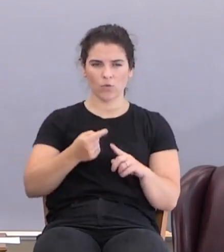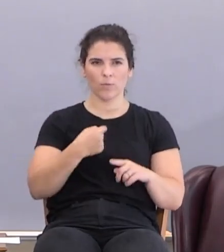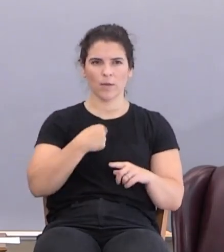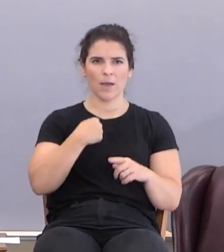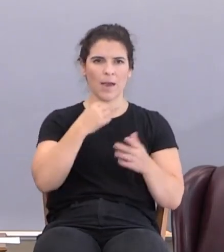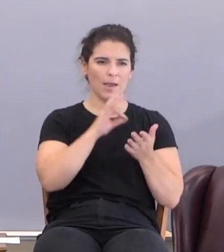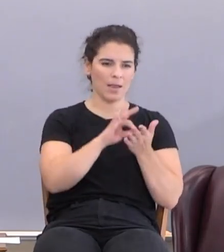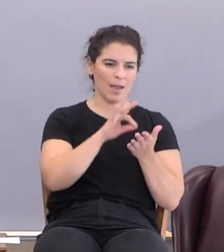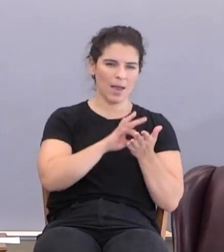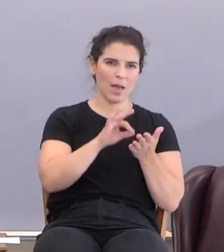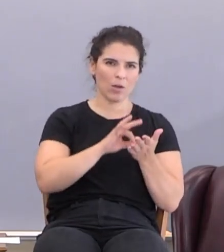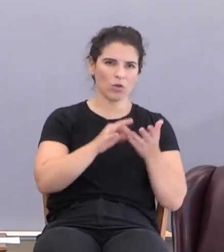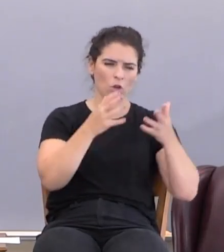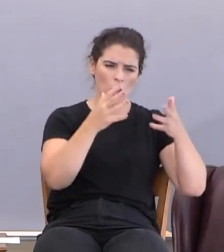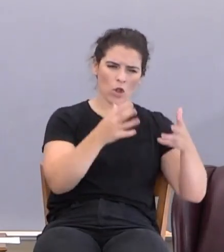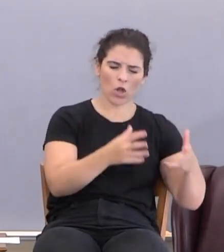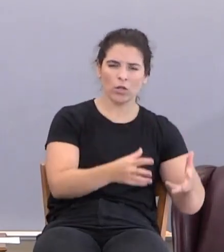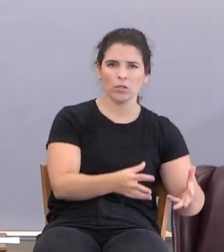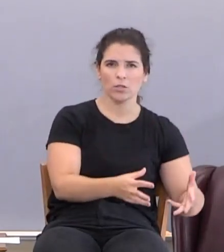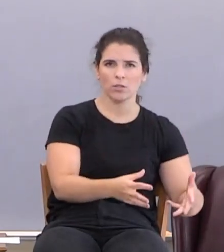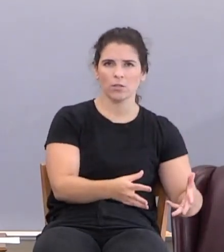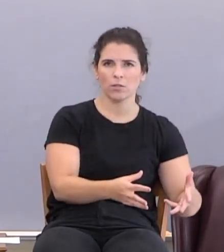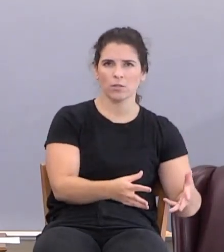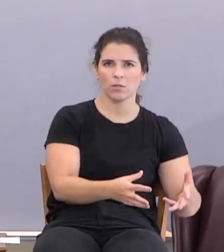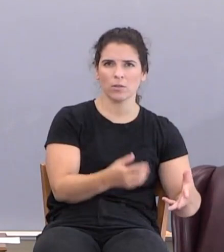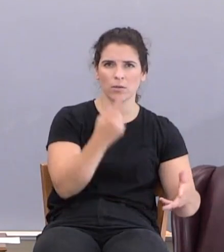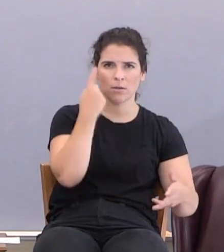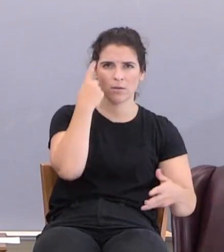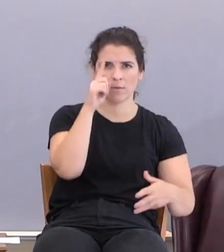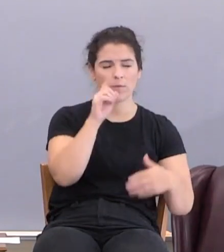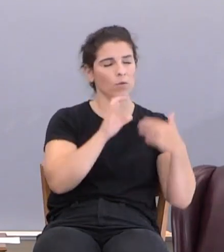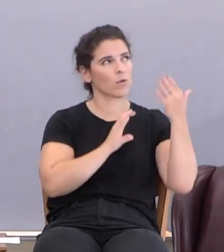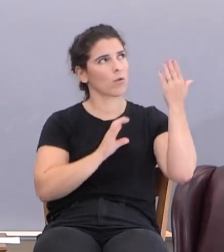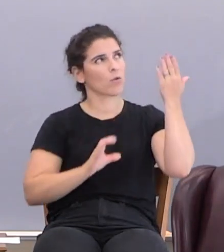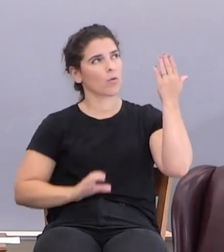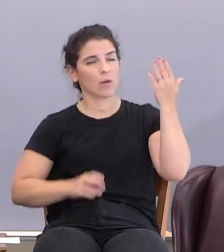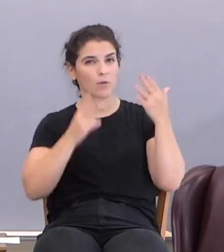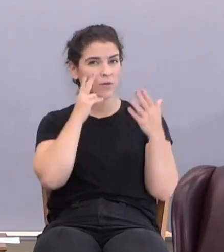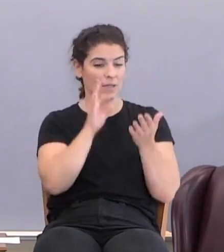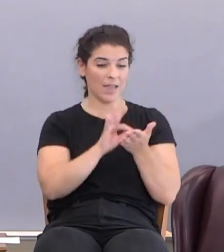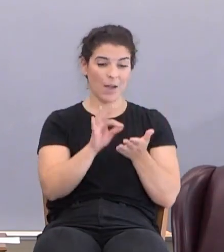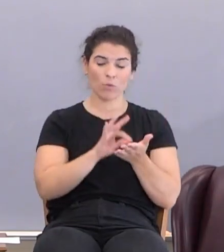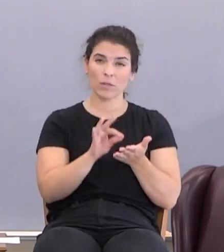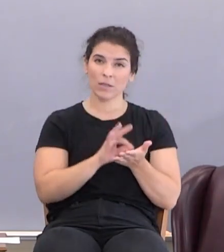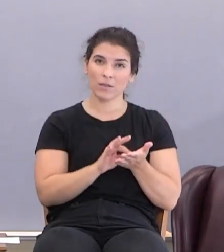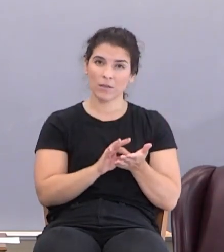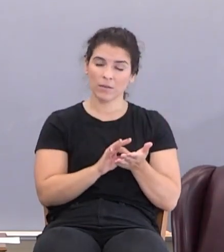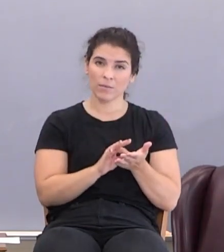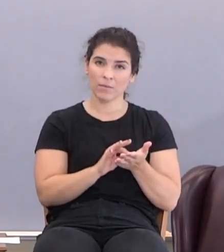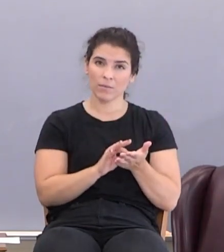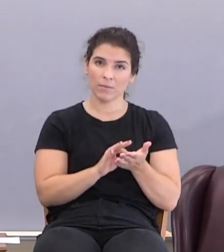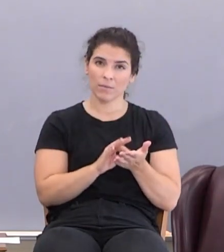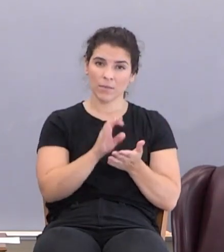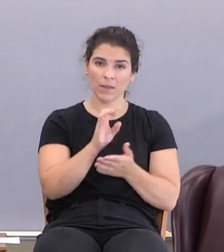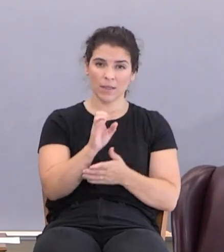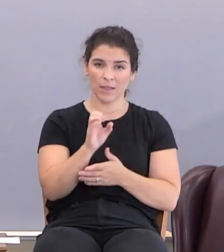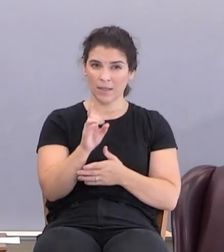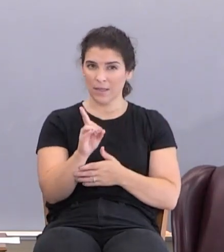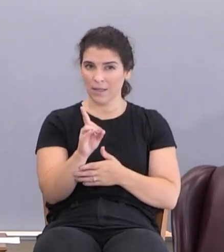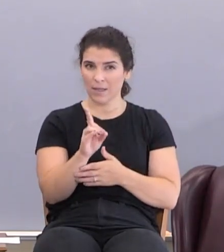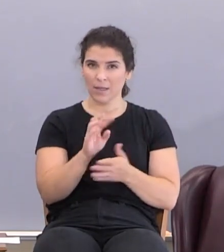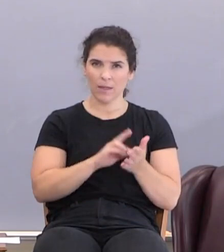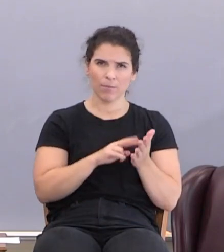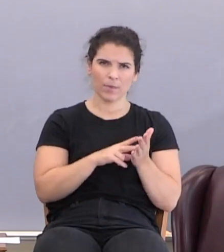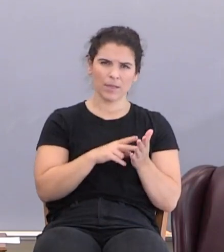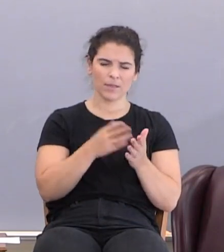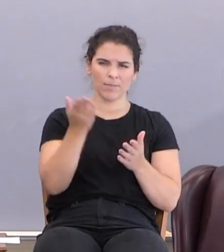I counted loss for Christ. See that word counted, see that E-D on the end of it, that means